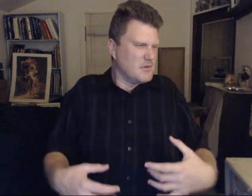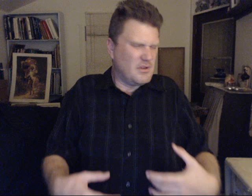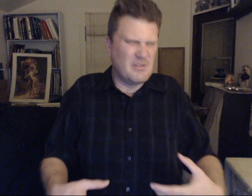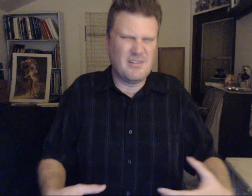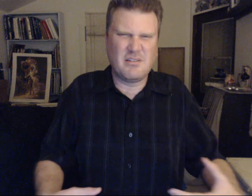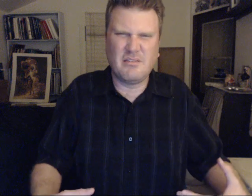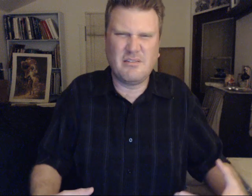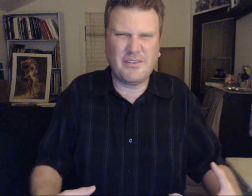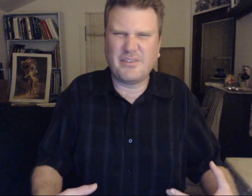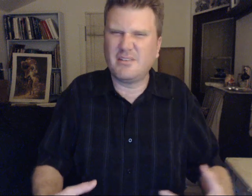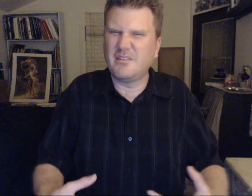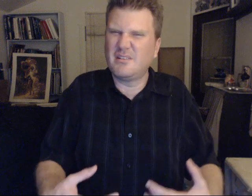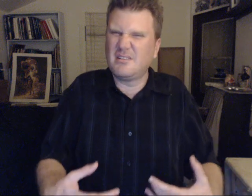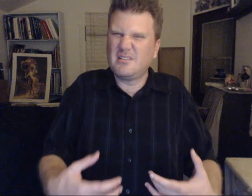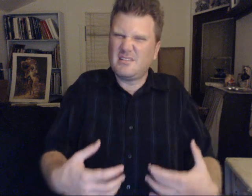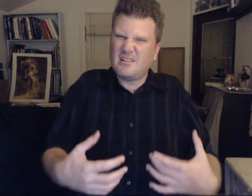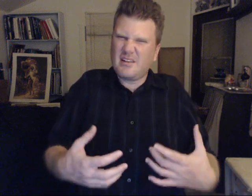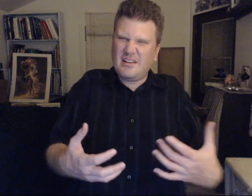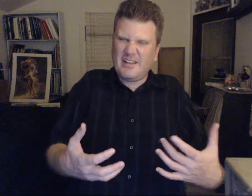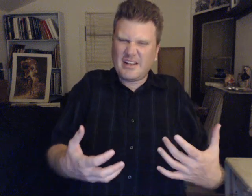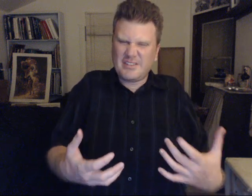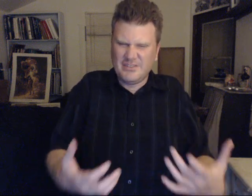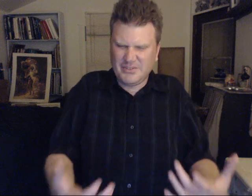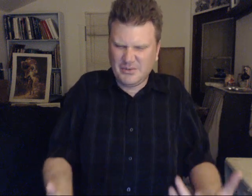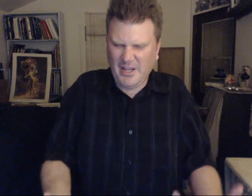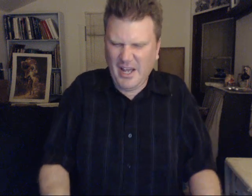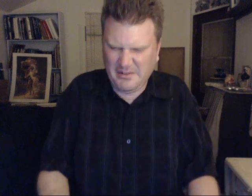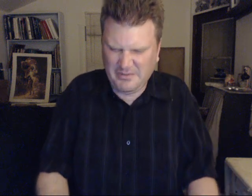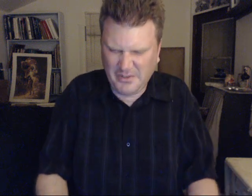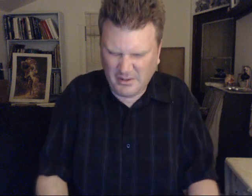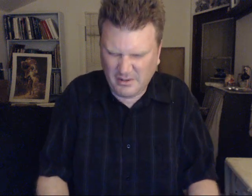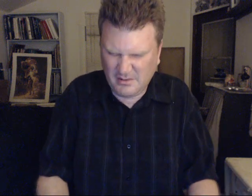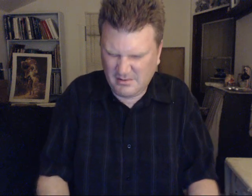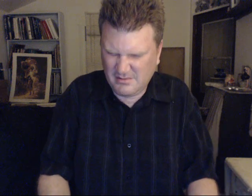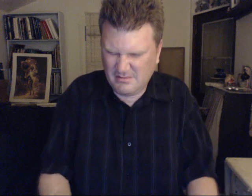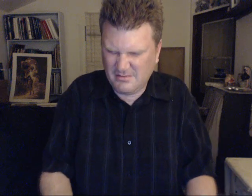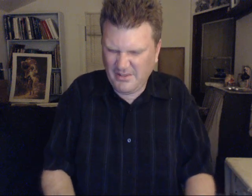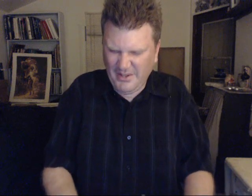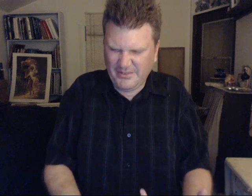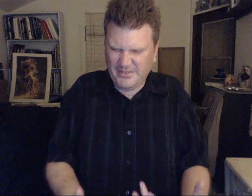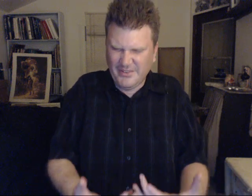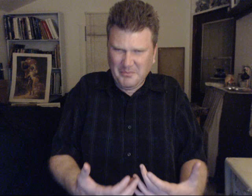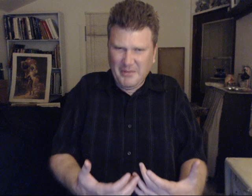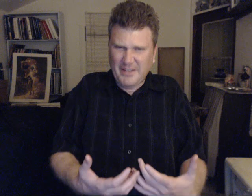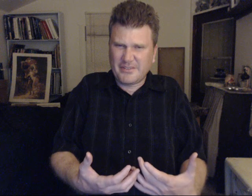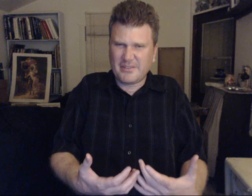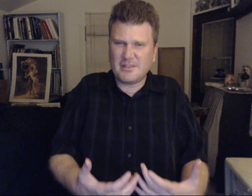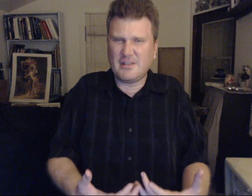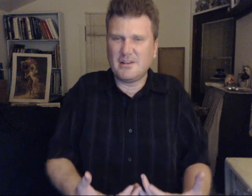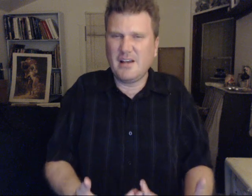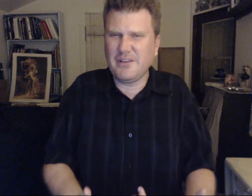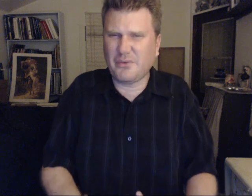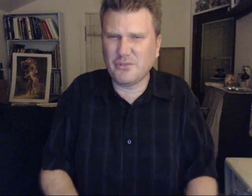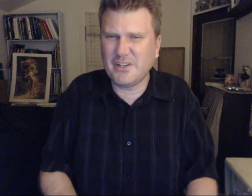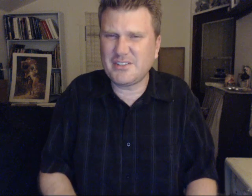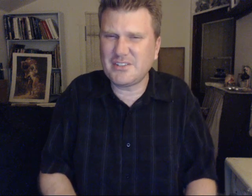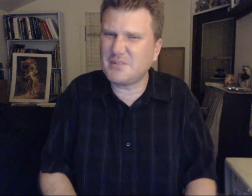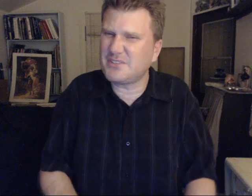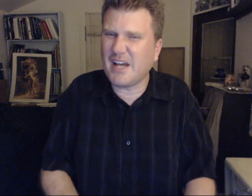This. Connections you have here. Yes. Is a mess. As for relationship status.